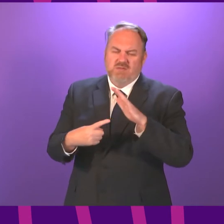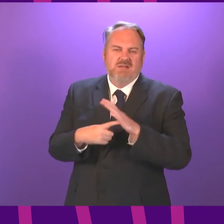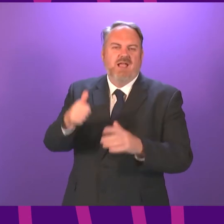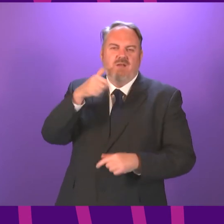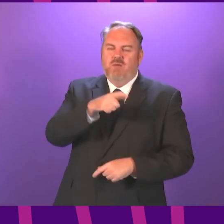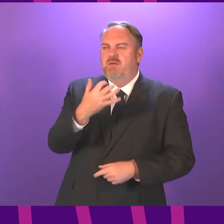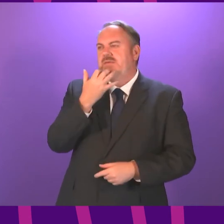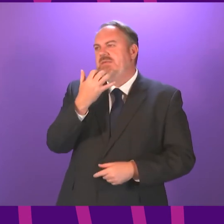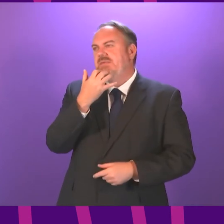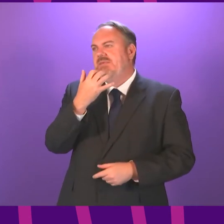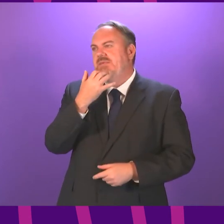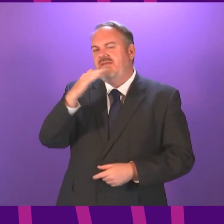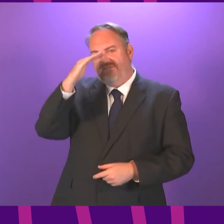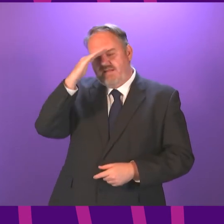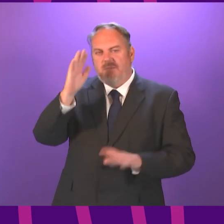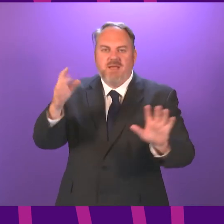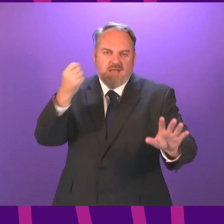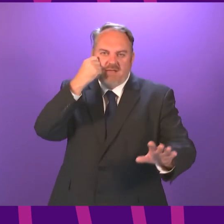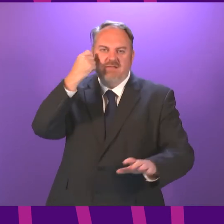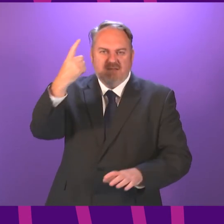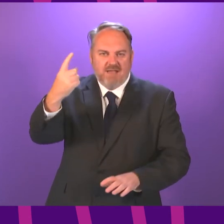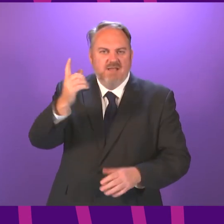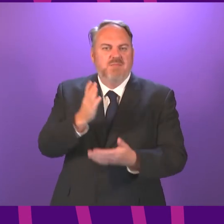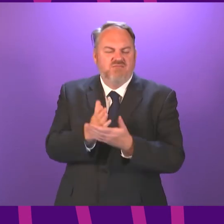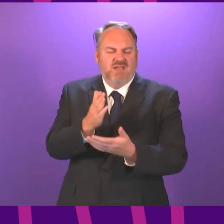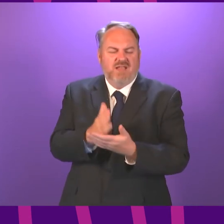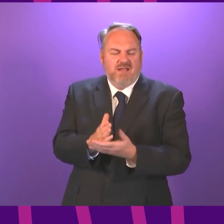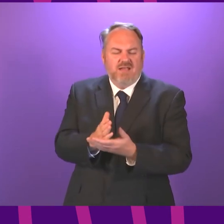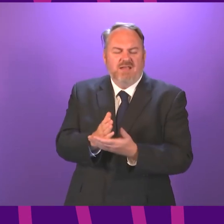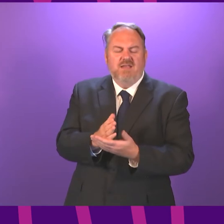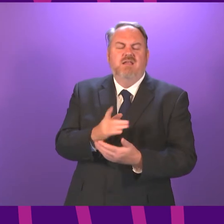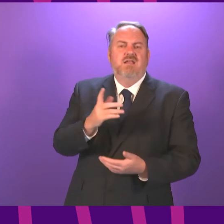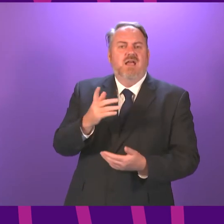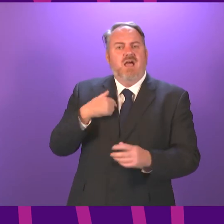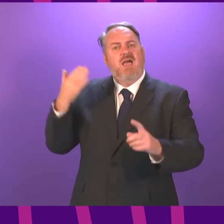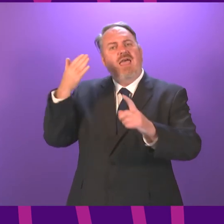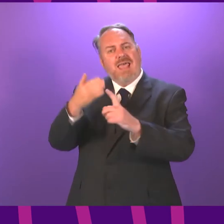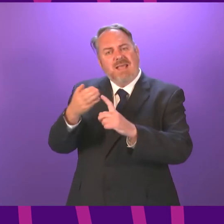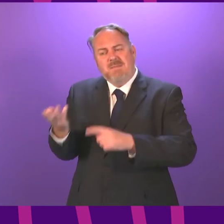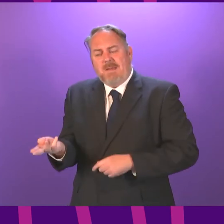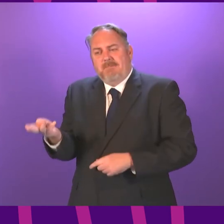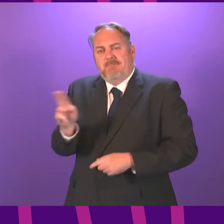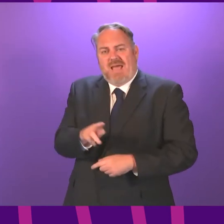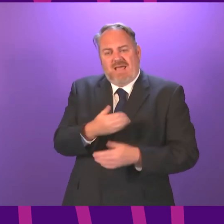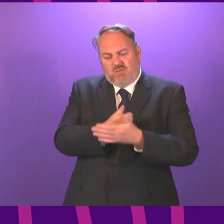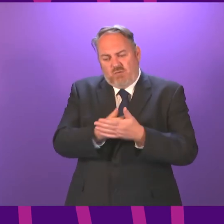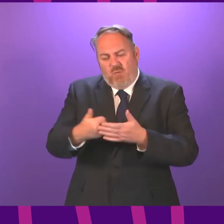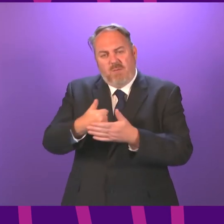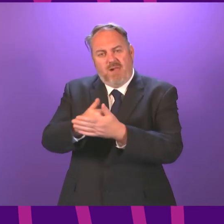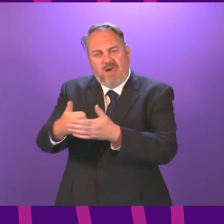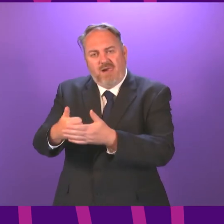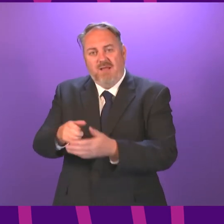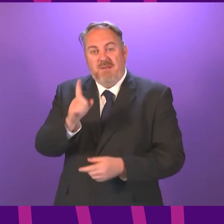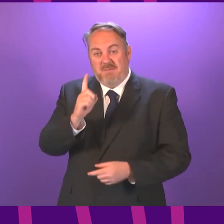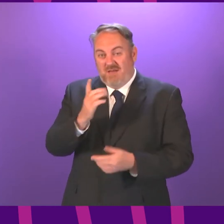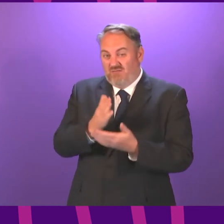time goes on. And I also know that as restrictions ease bit by bit and we try to get back to normal, any apparent anomalies in the rules